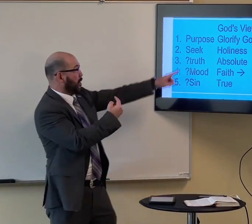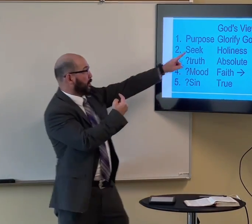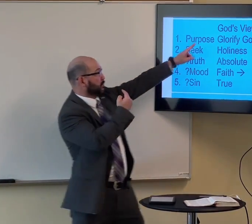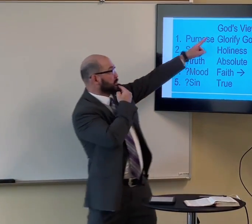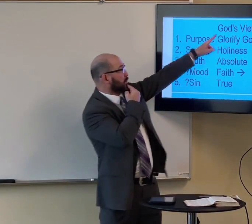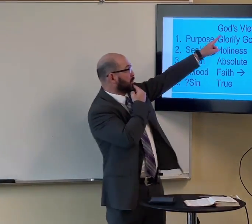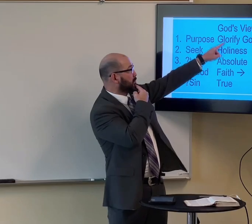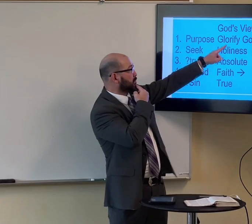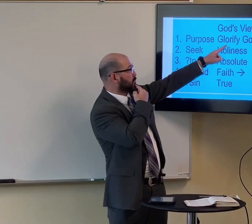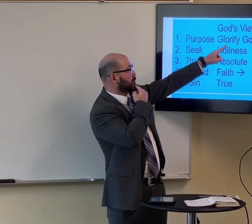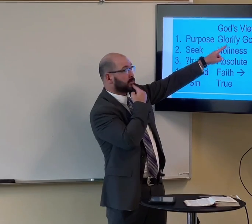In God's view,